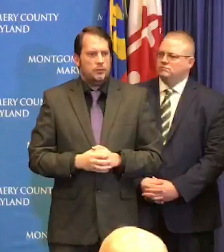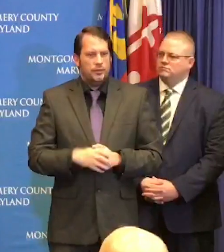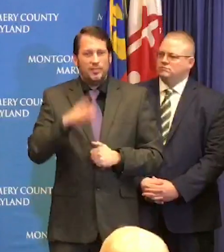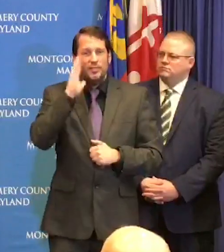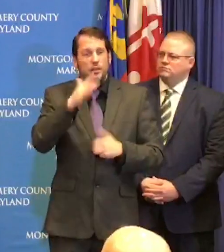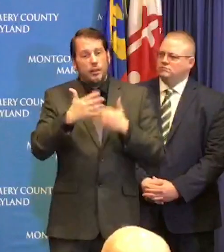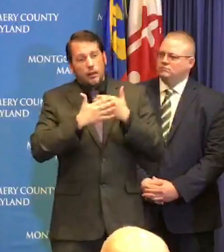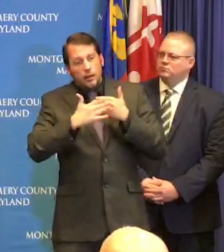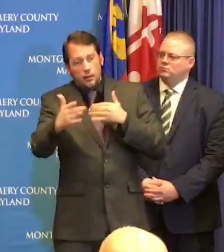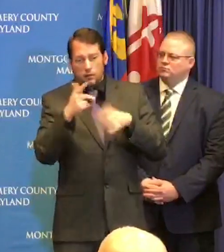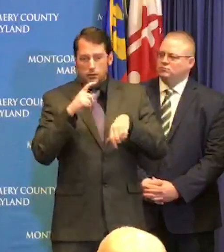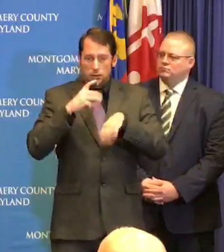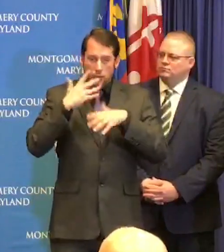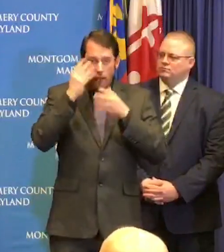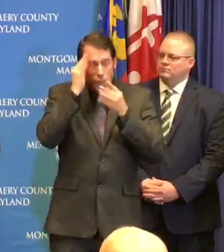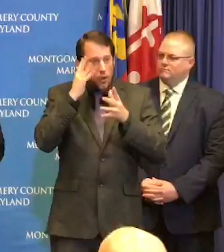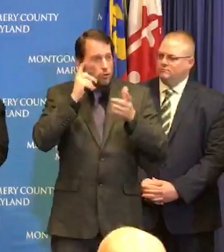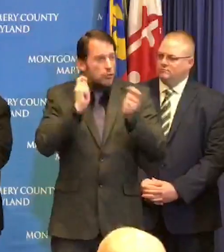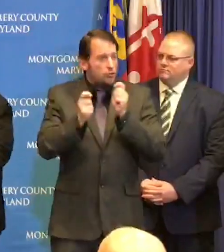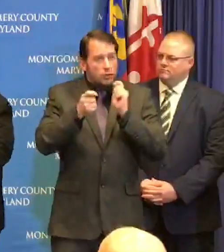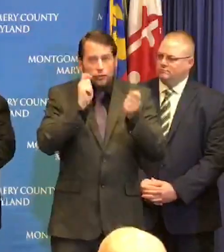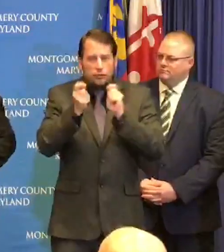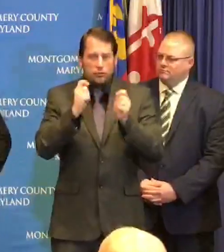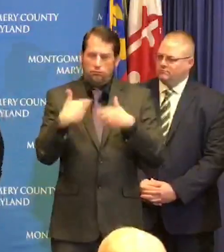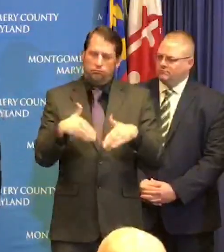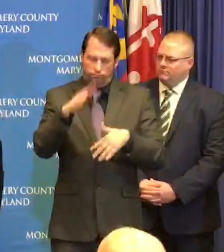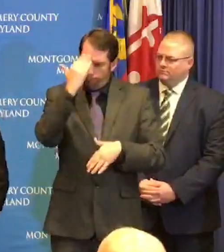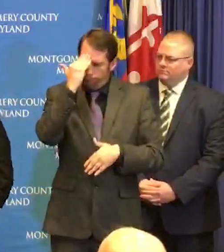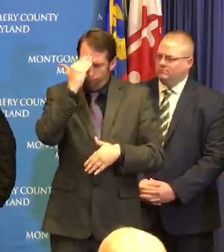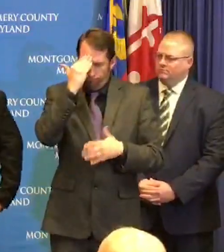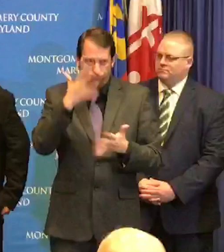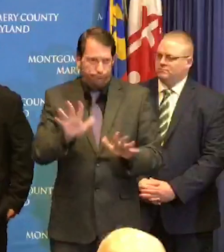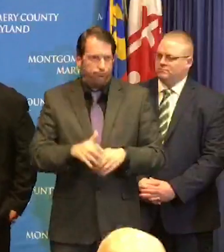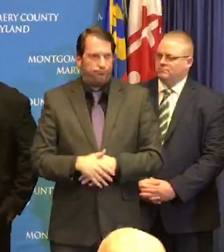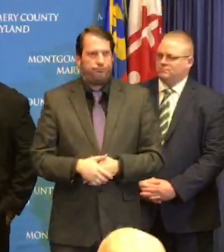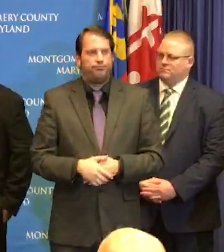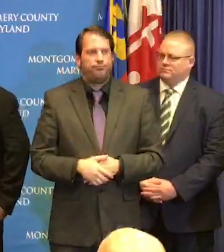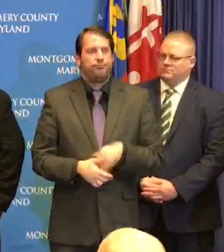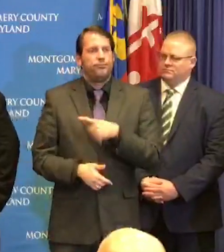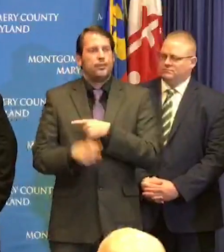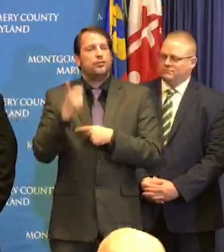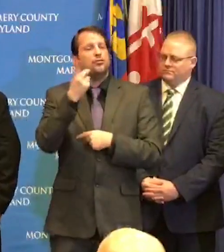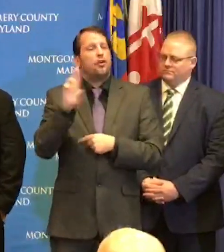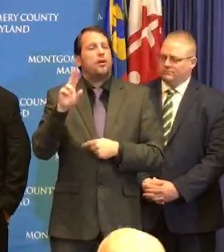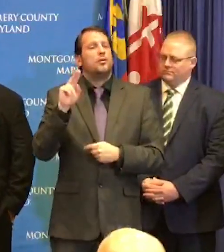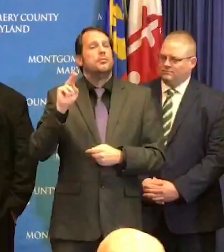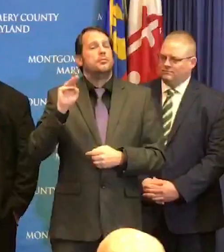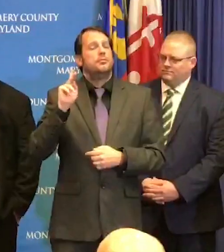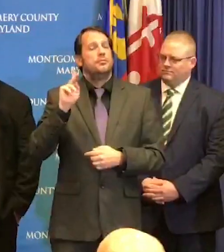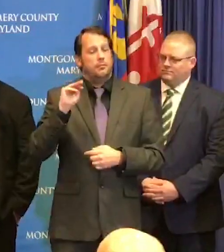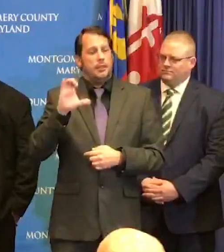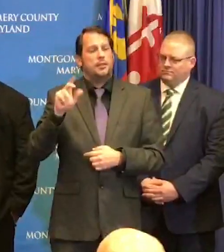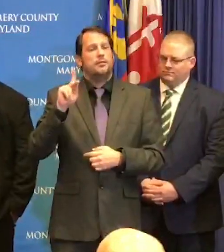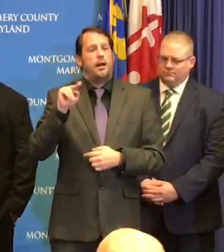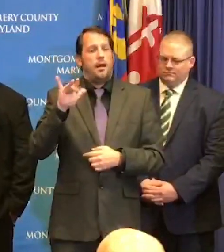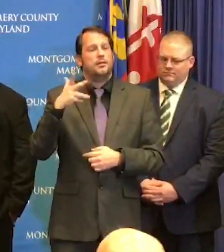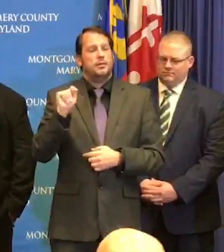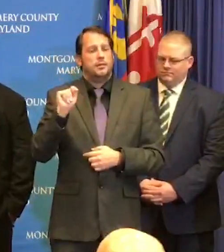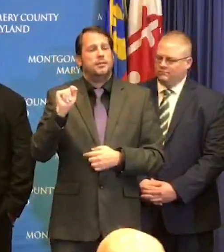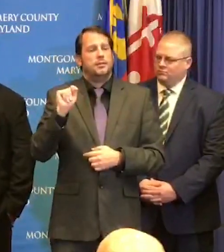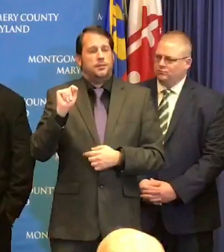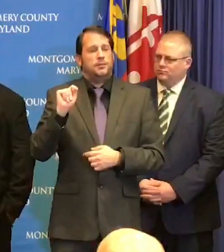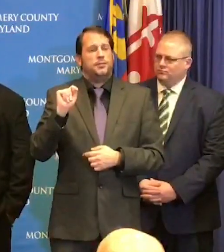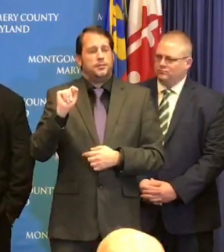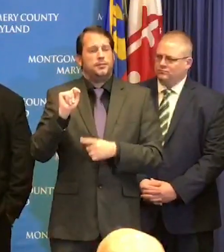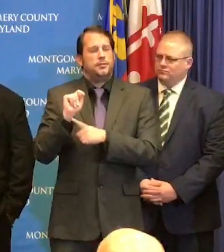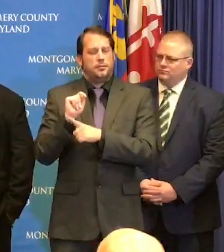so dr. McKnight please share with some of the work we've been doing good afternoon and I just like to quickly share that today